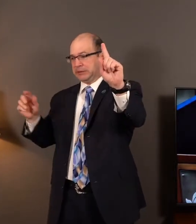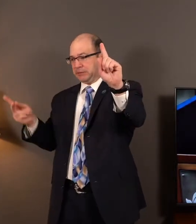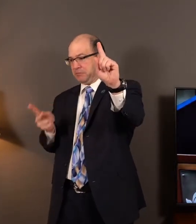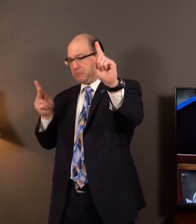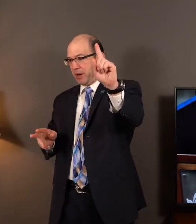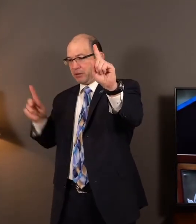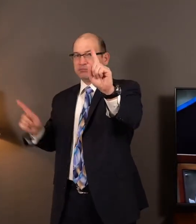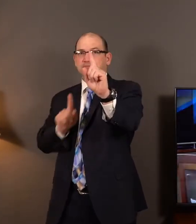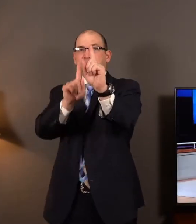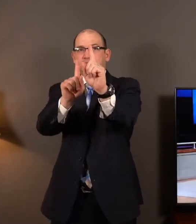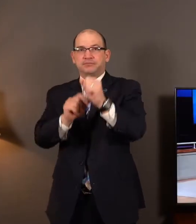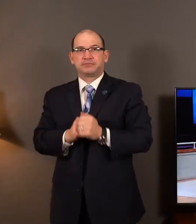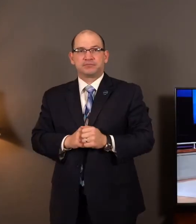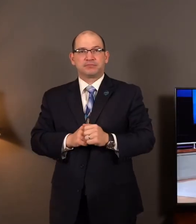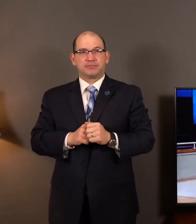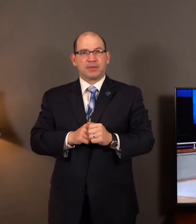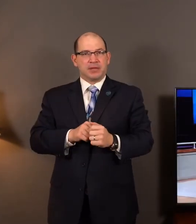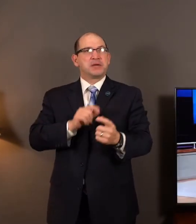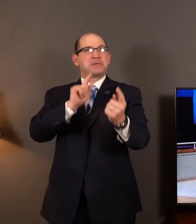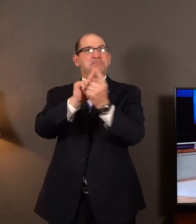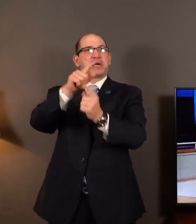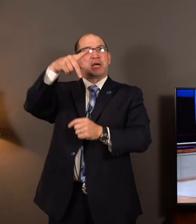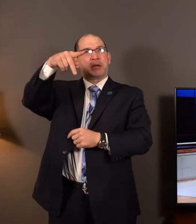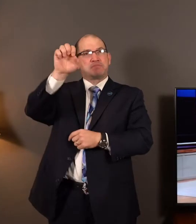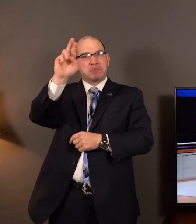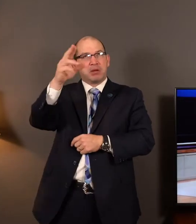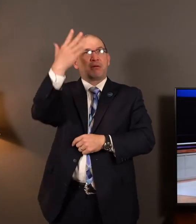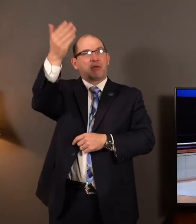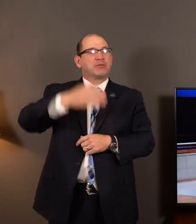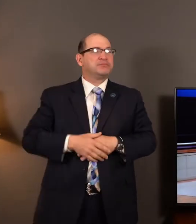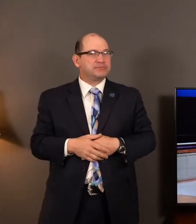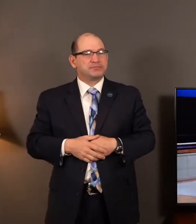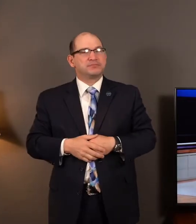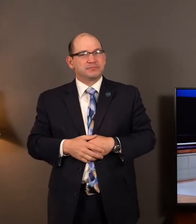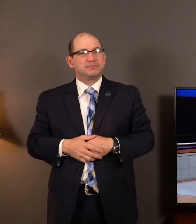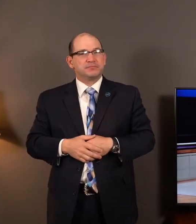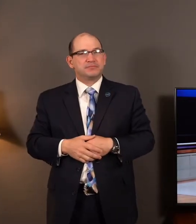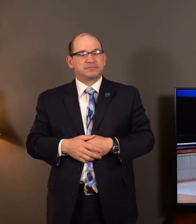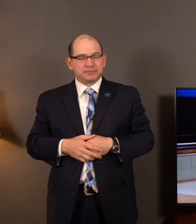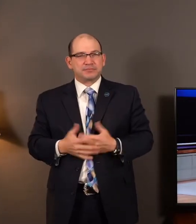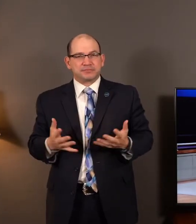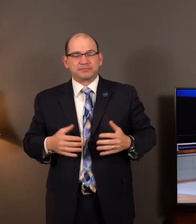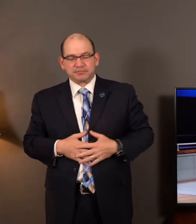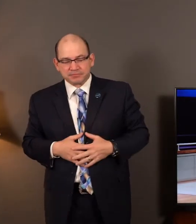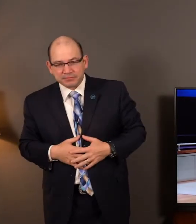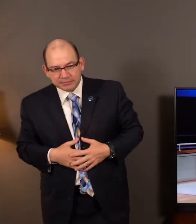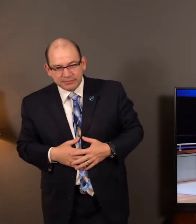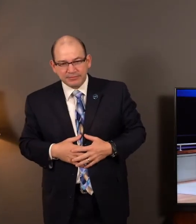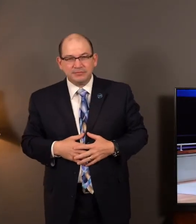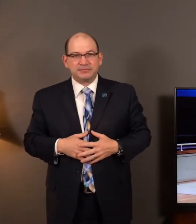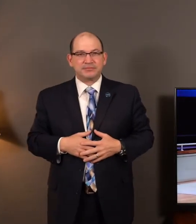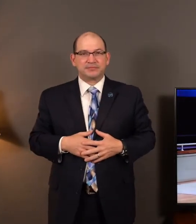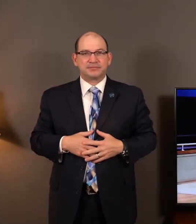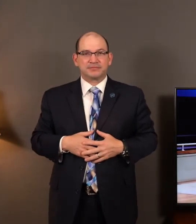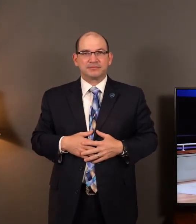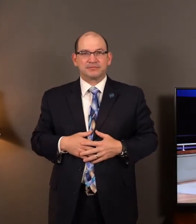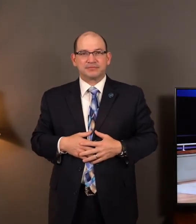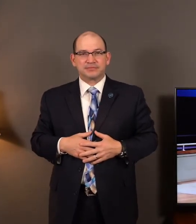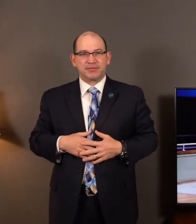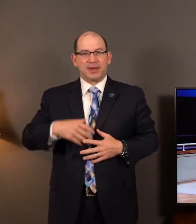there greeting people and welcoming them into heaven. And as the bus driver walked up, Peter greeted him by name, and that kind of surprised him a